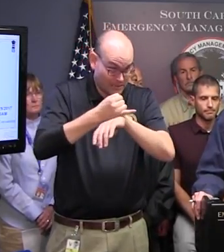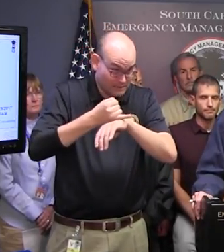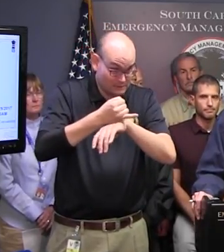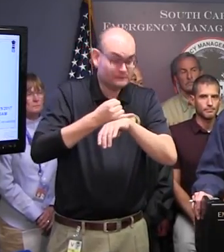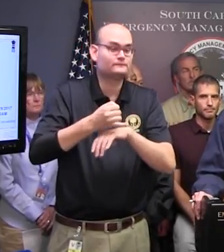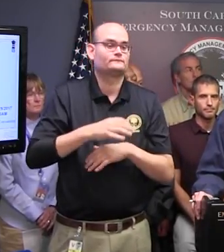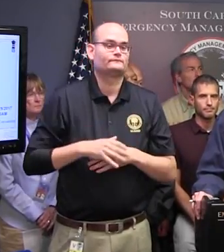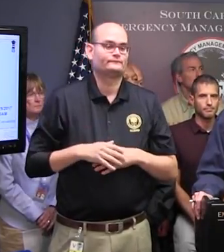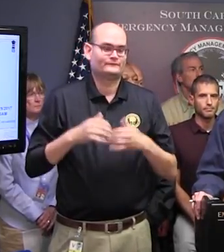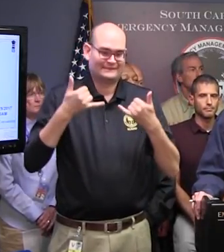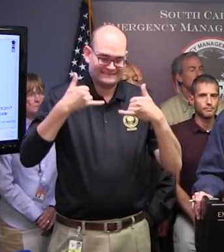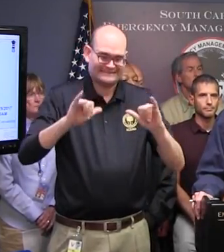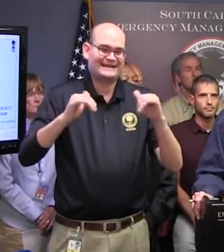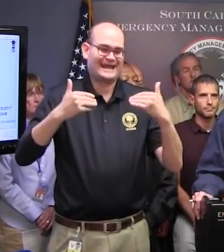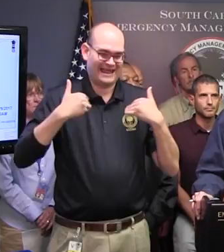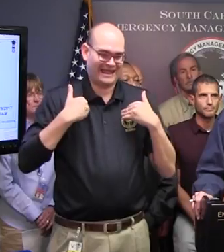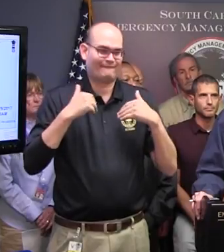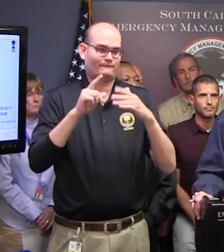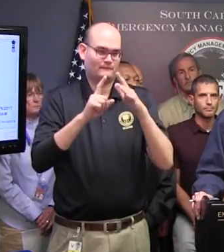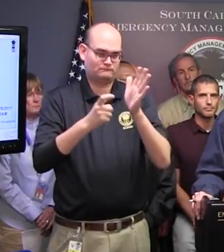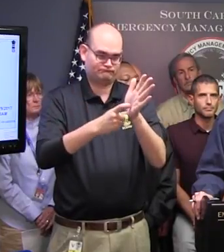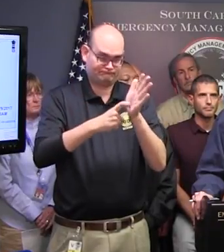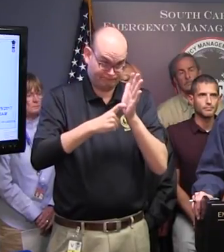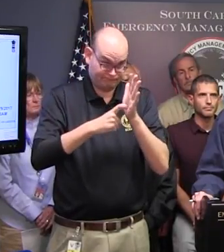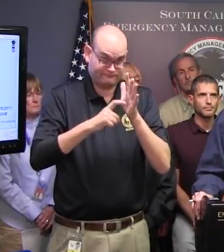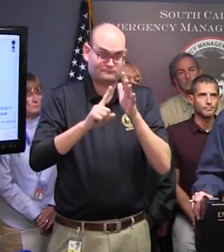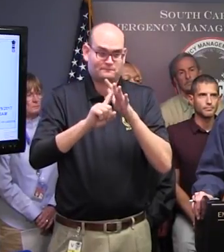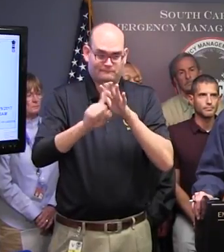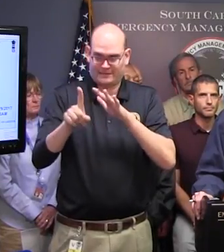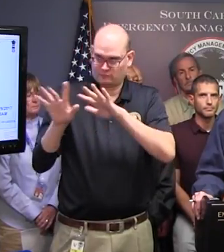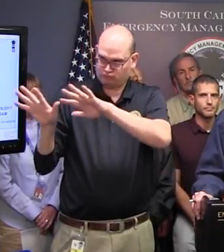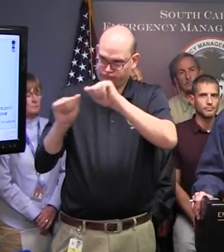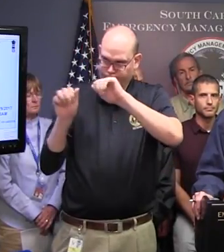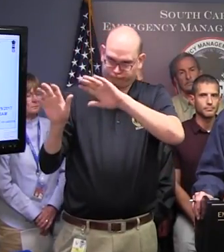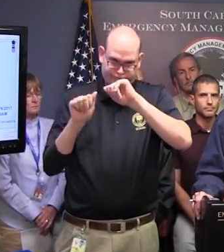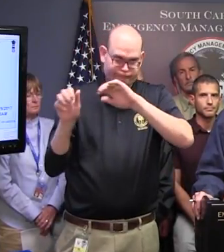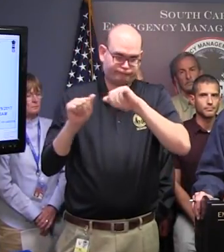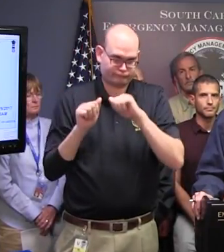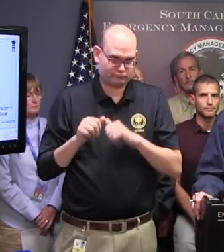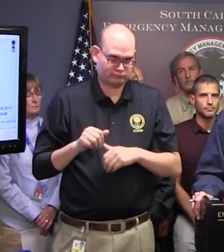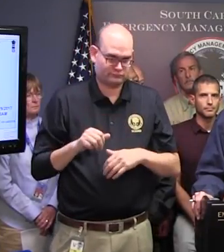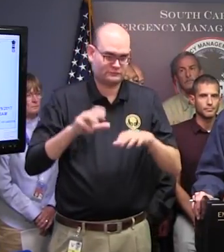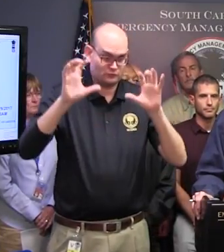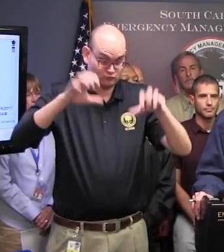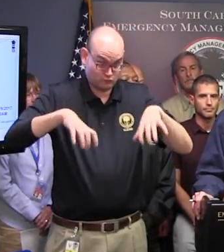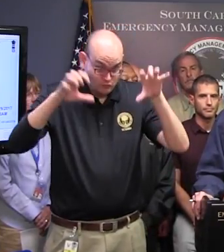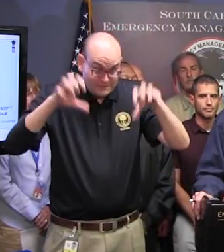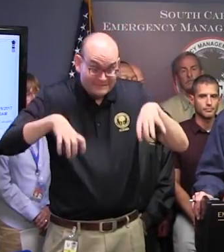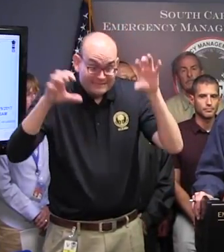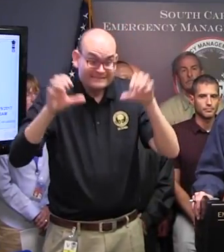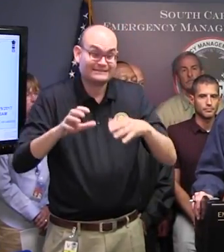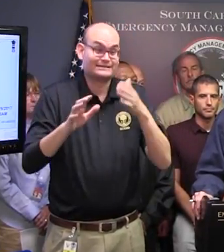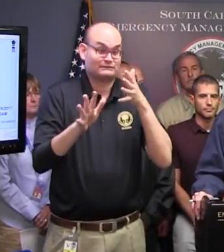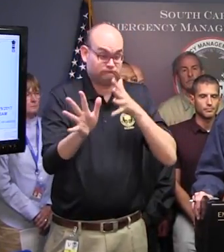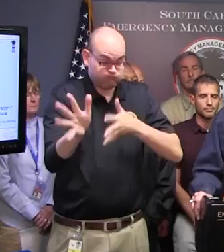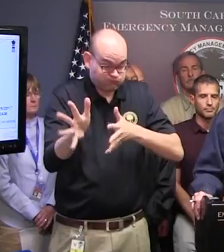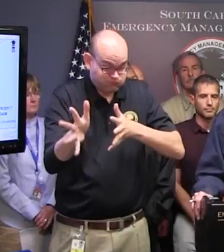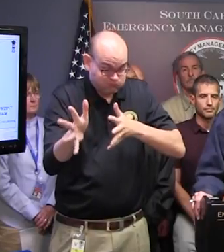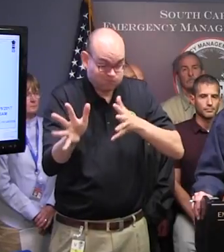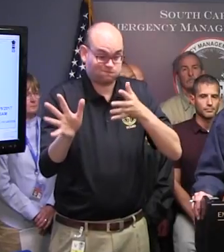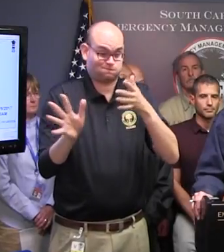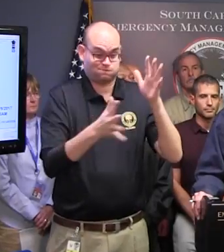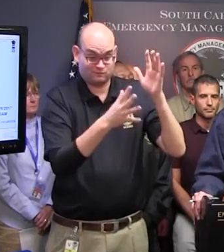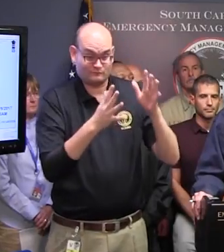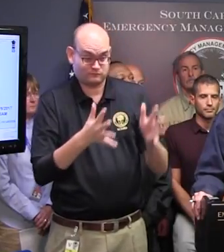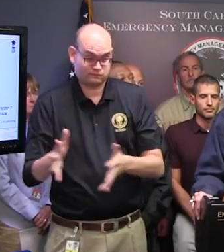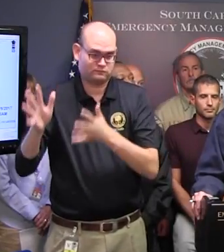And there would be high winds, there would be a lot of rain all over the state, depending where you're located. And also,